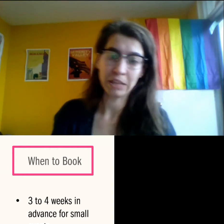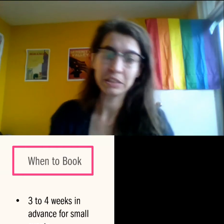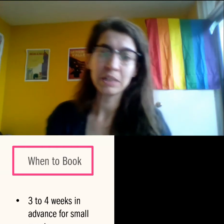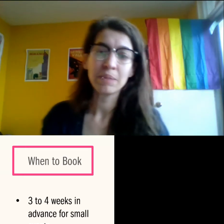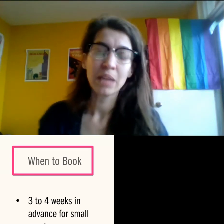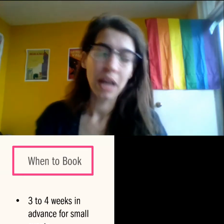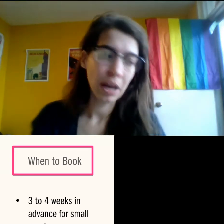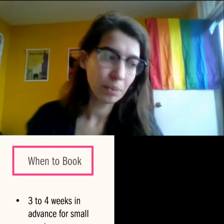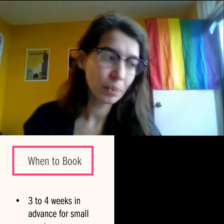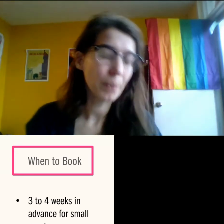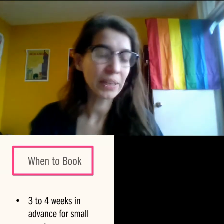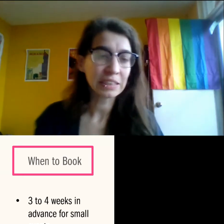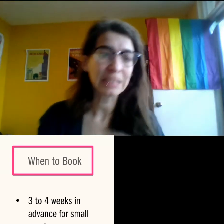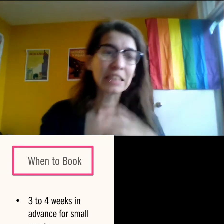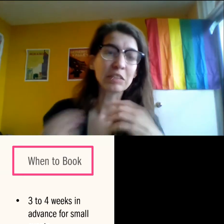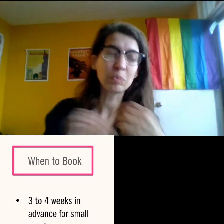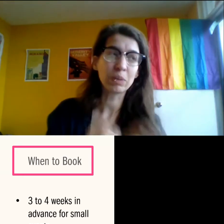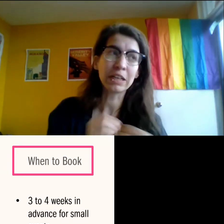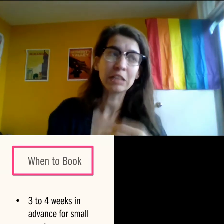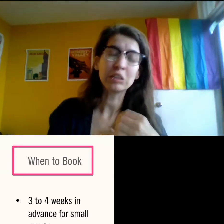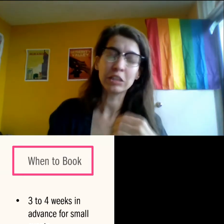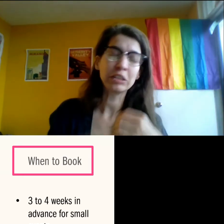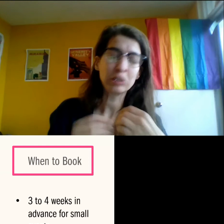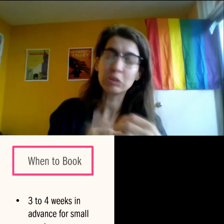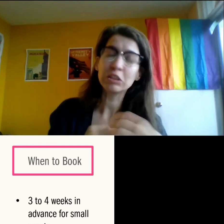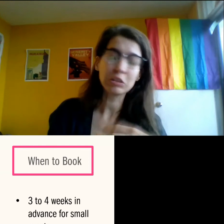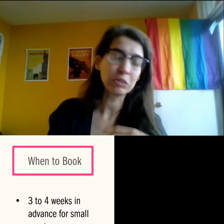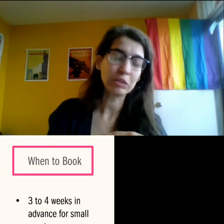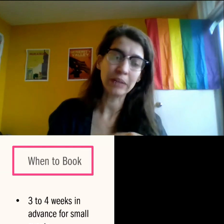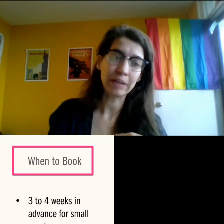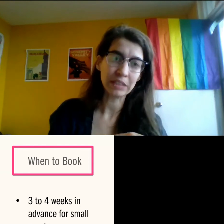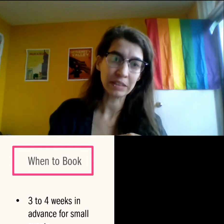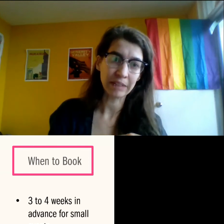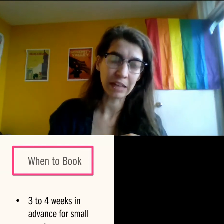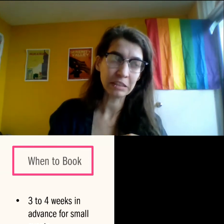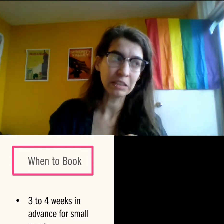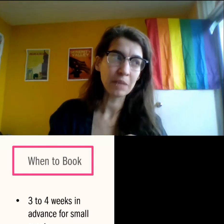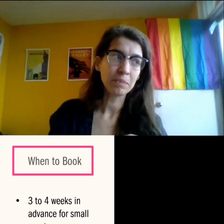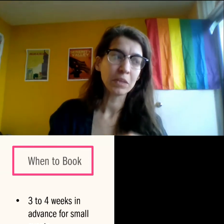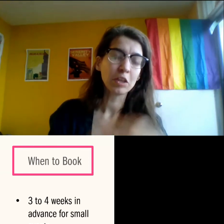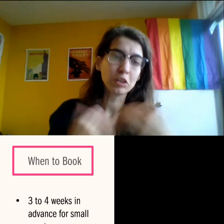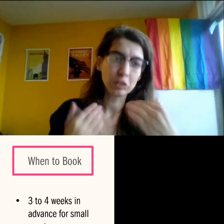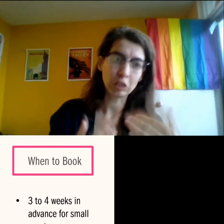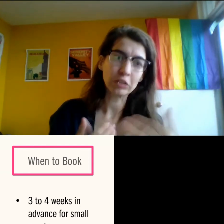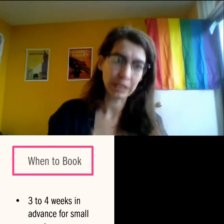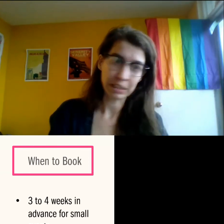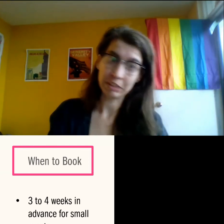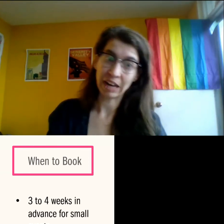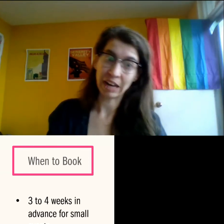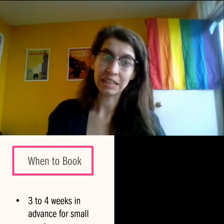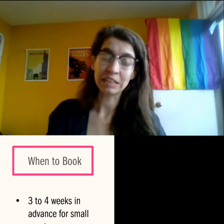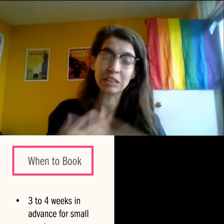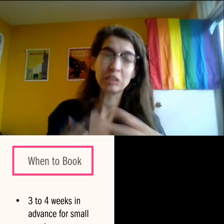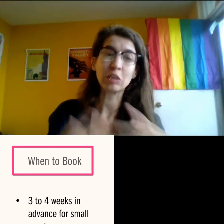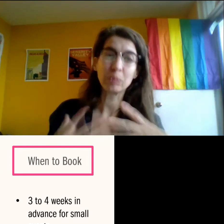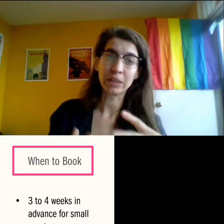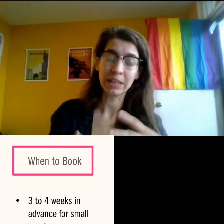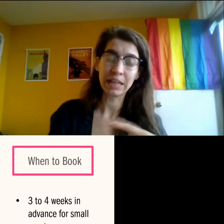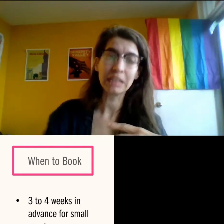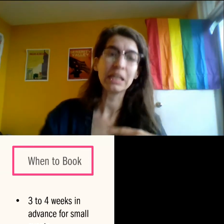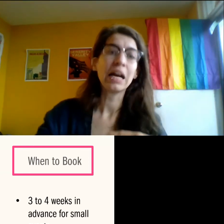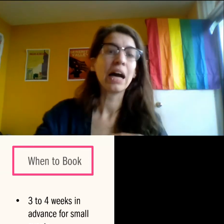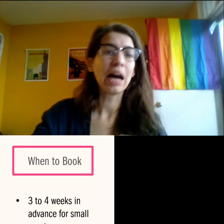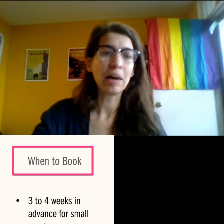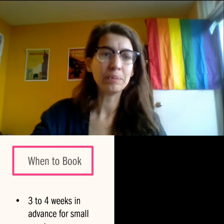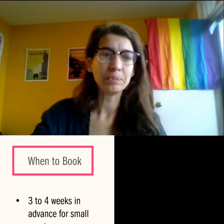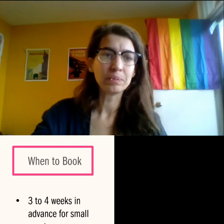recommend. Um, basically book it as soon as you know, you're having the event, start looking at your access and start booking